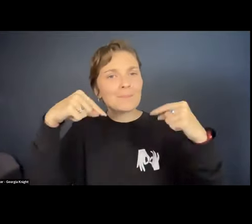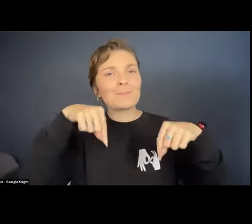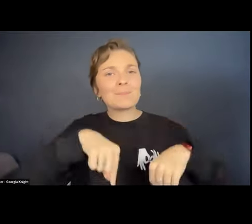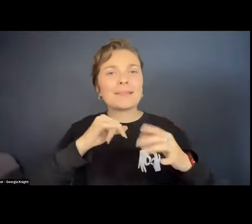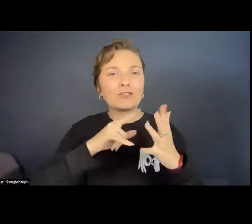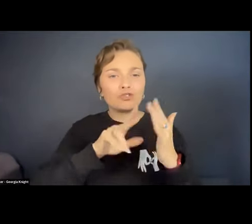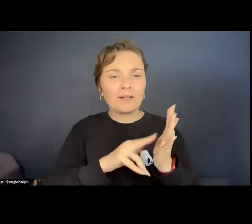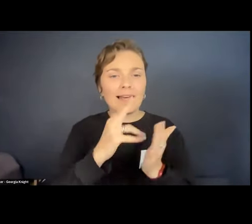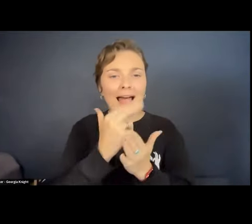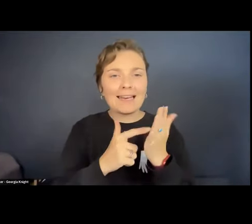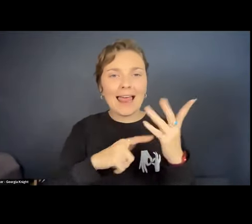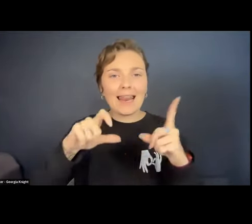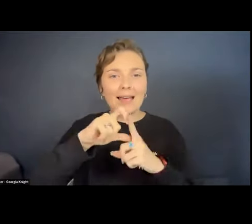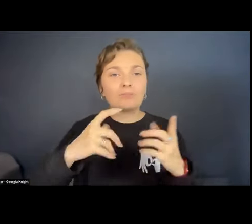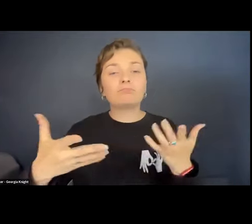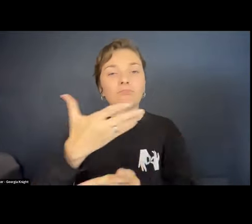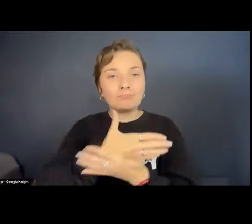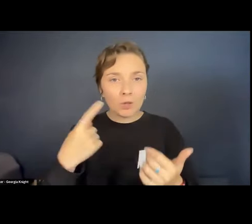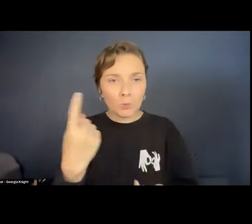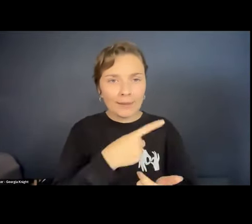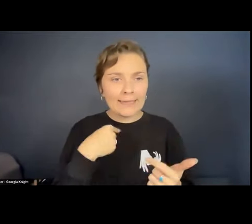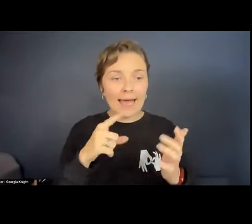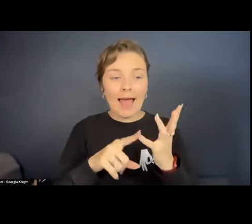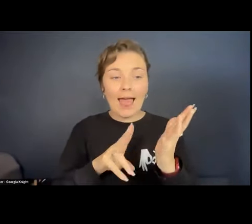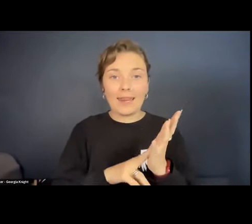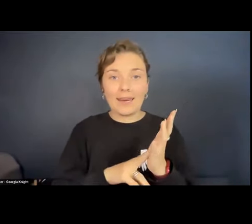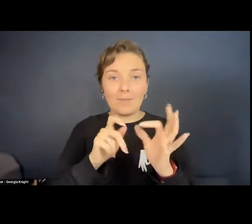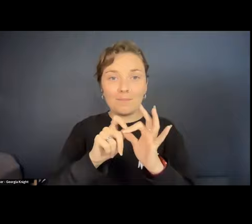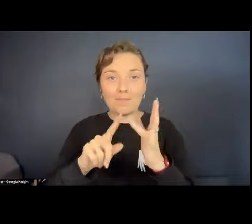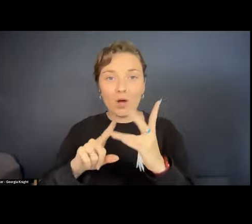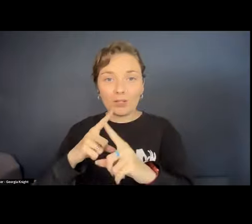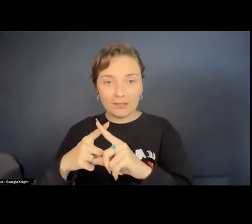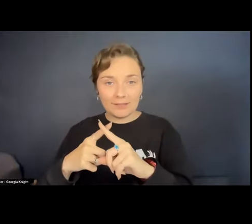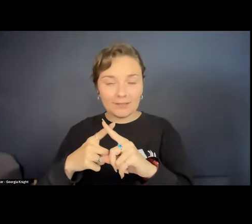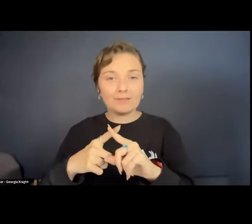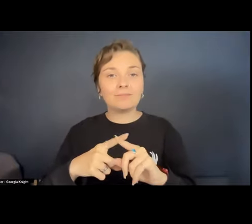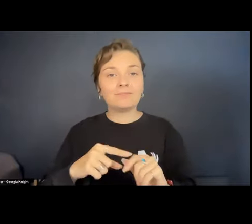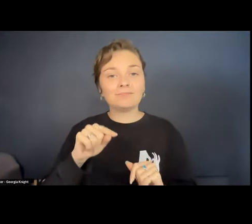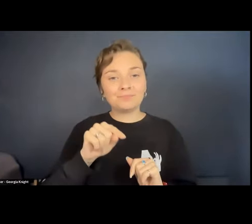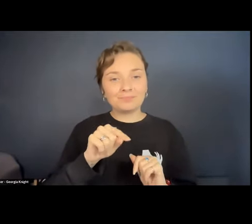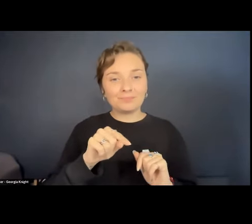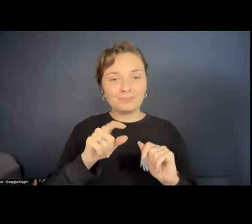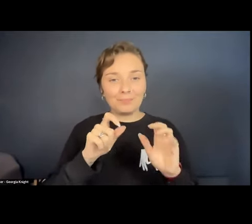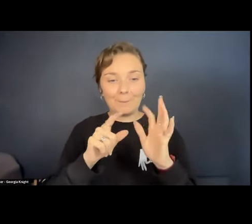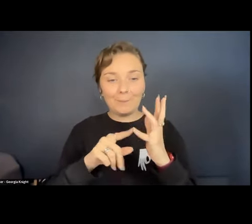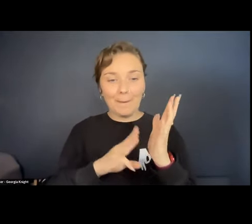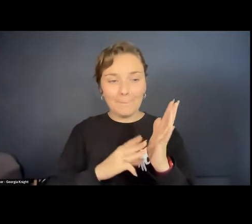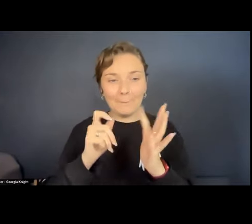of the Outlands Conversation, where we unbox the bump in box.